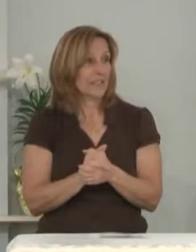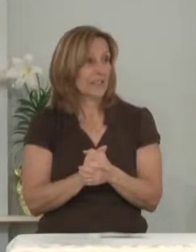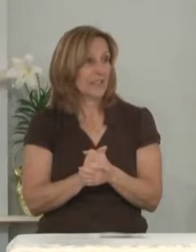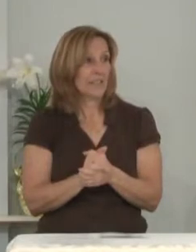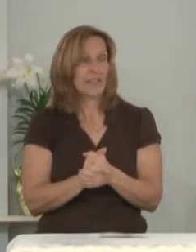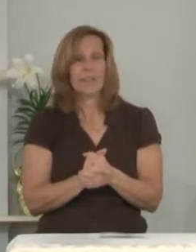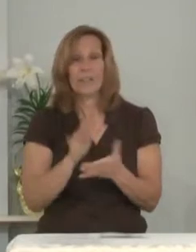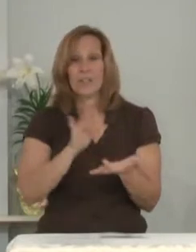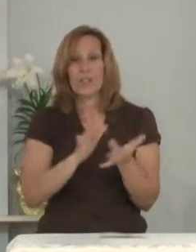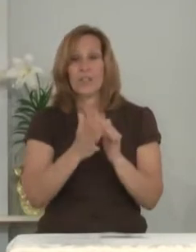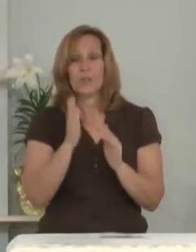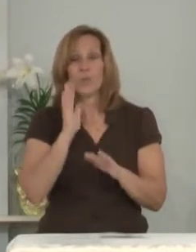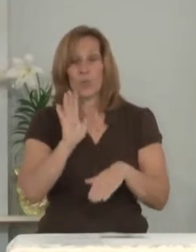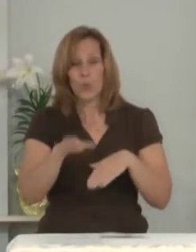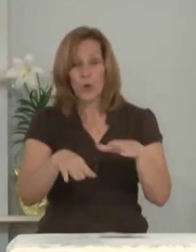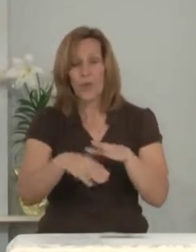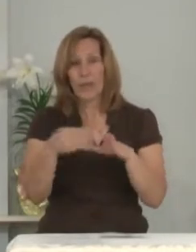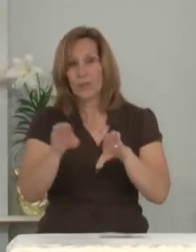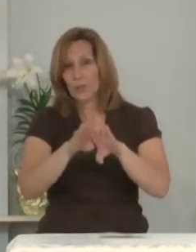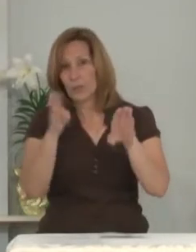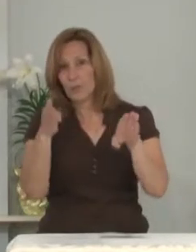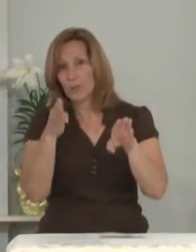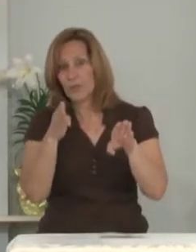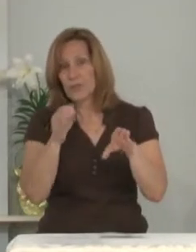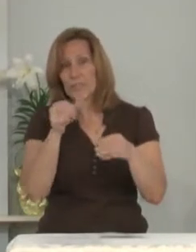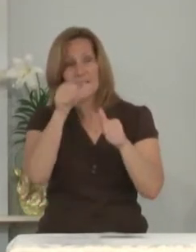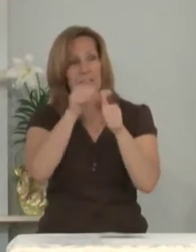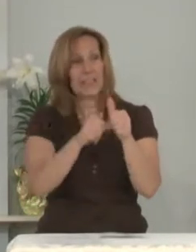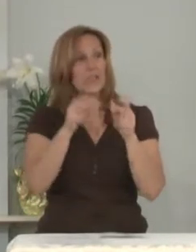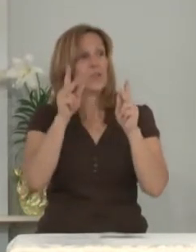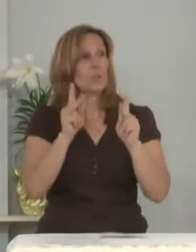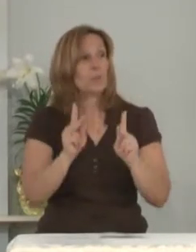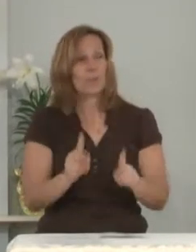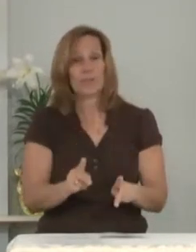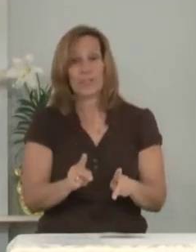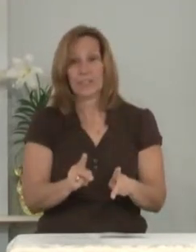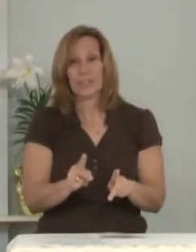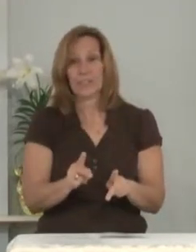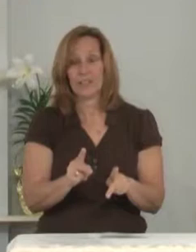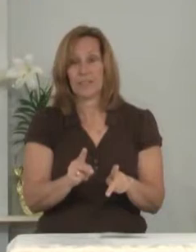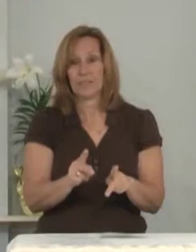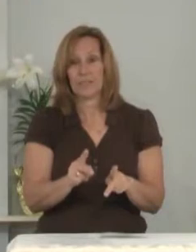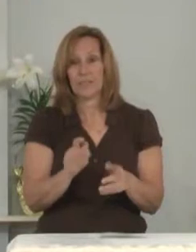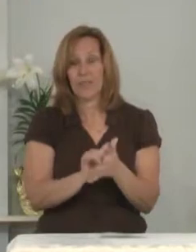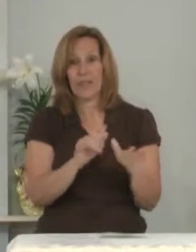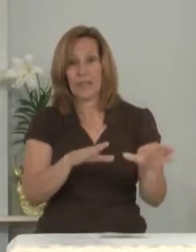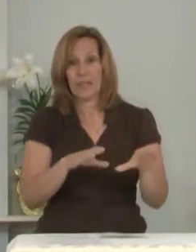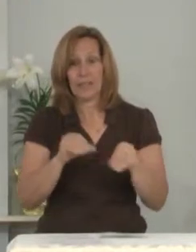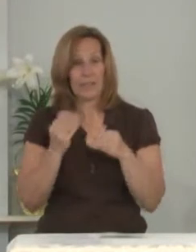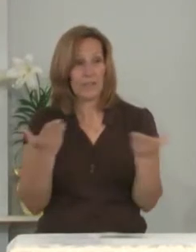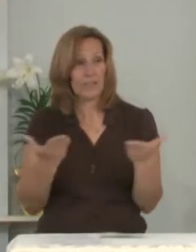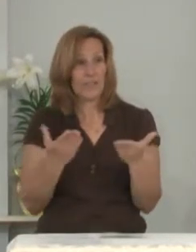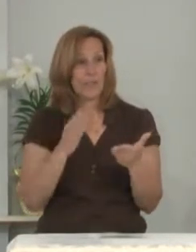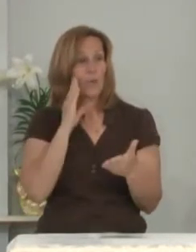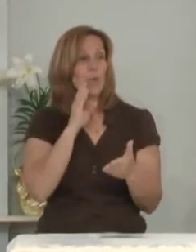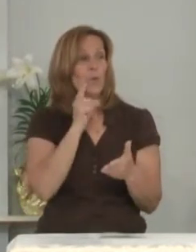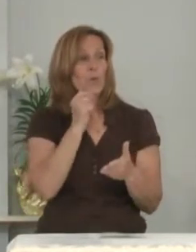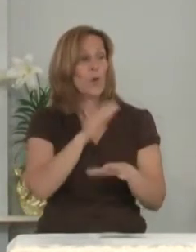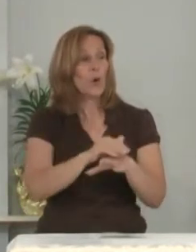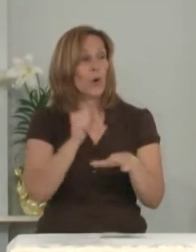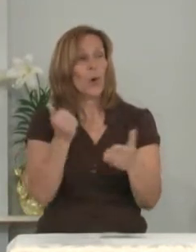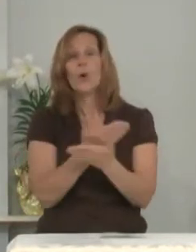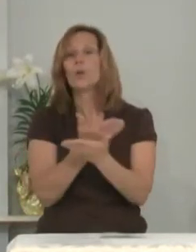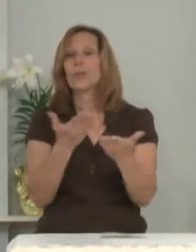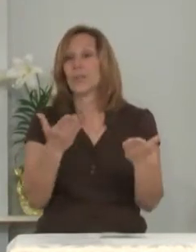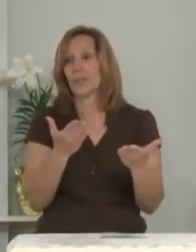He will walk out those doors in each one of you who are called here,